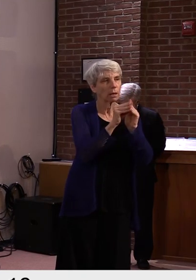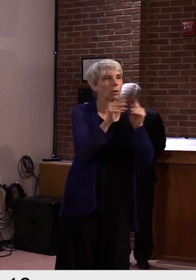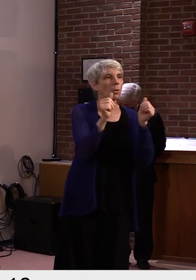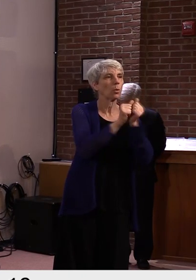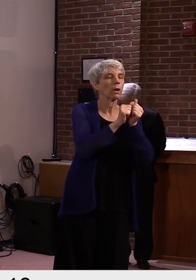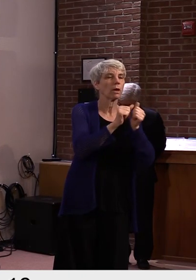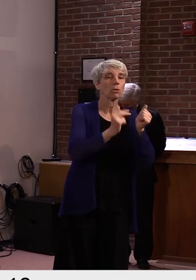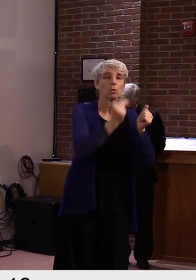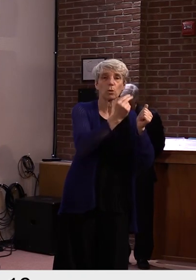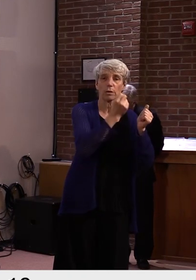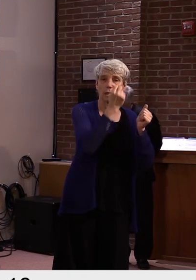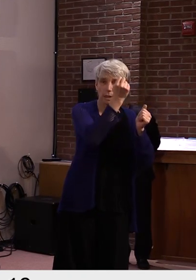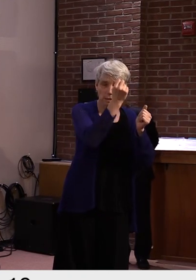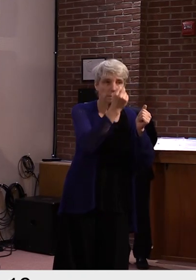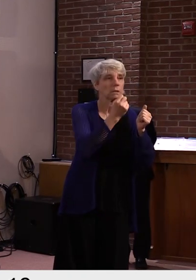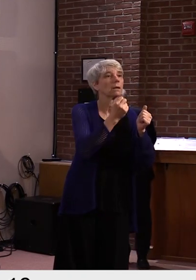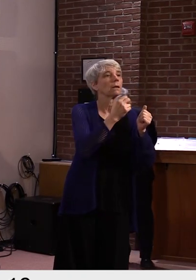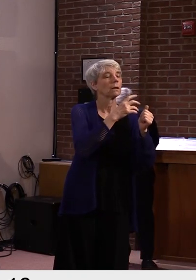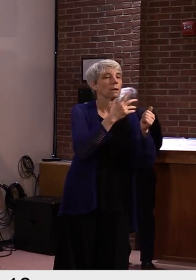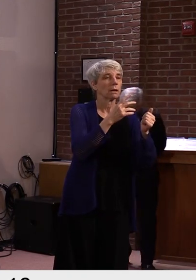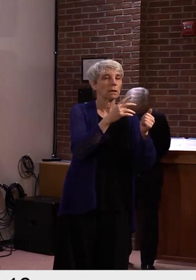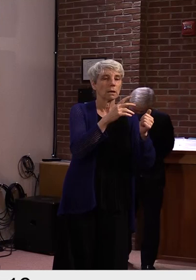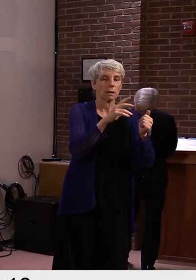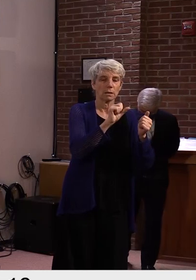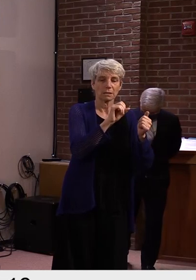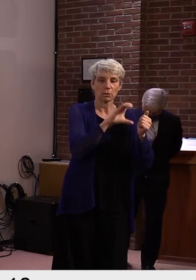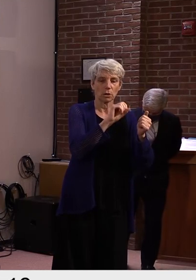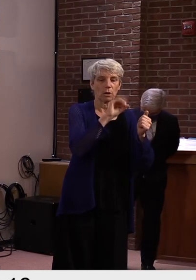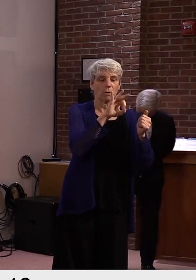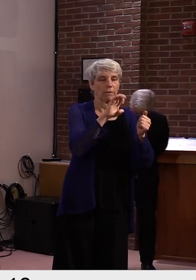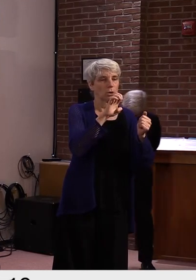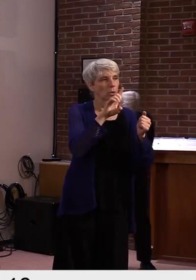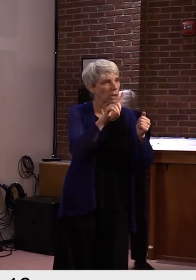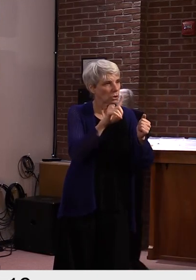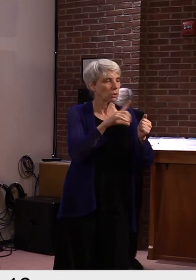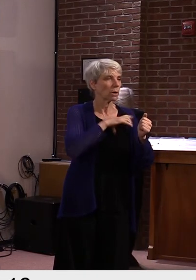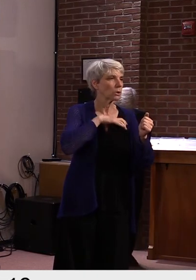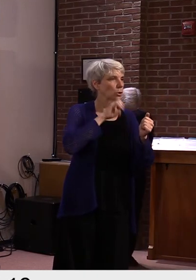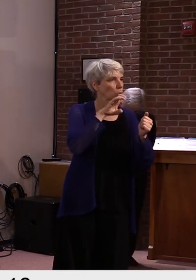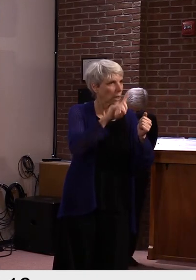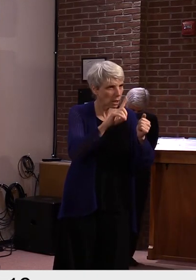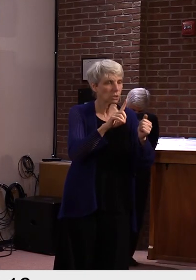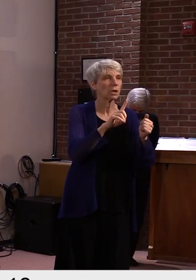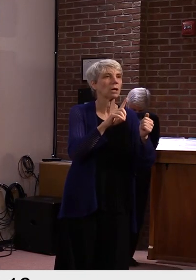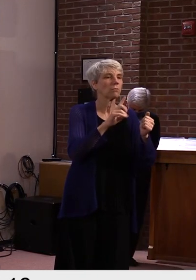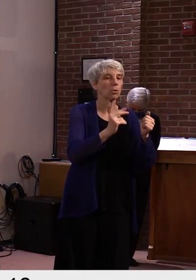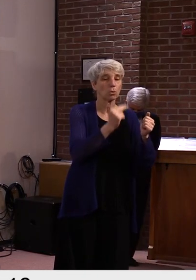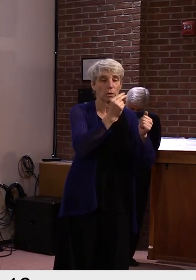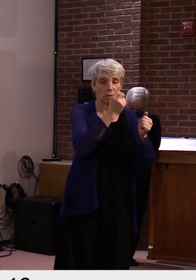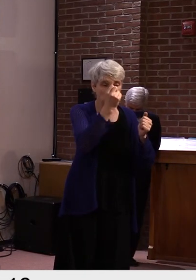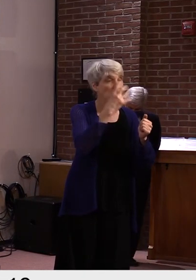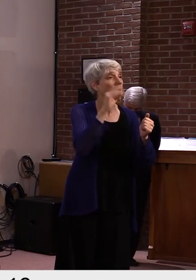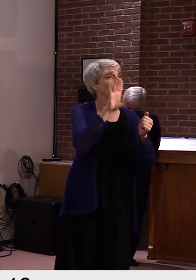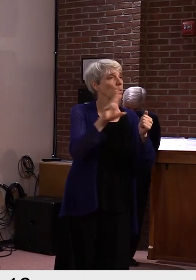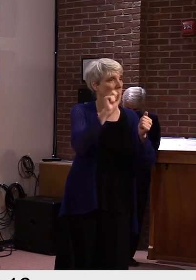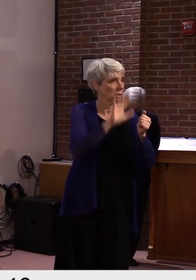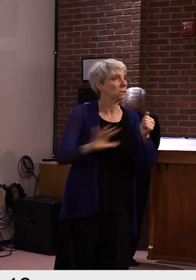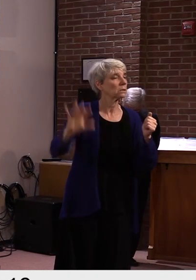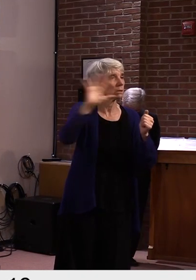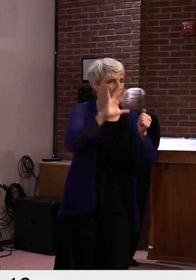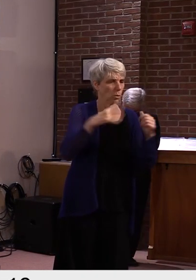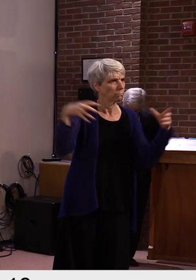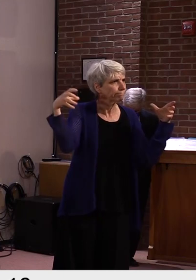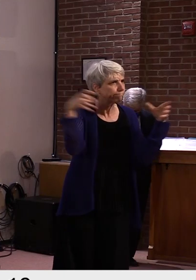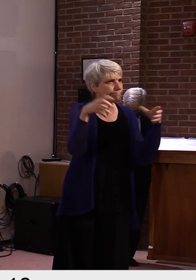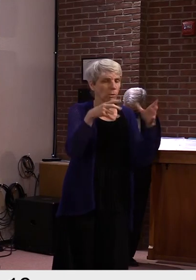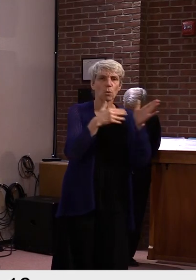nationally groups of other secretaries or commissioners of education. And we're meeting regularly. We